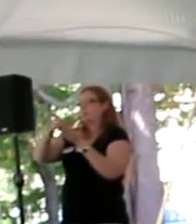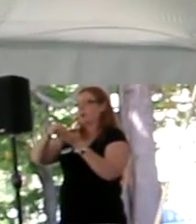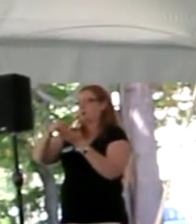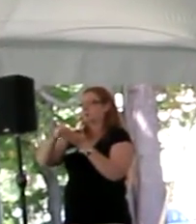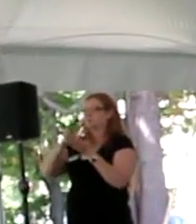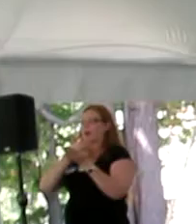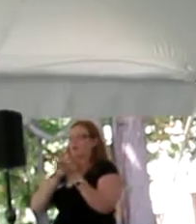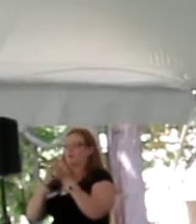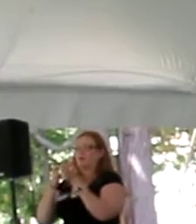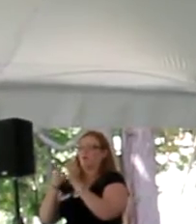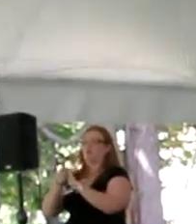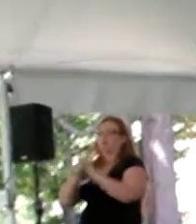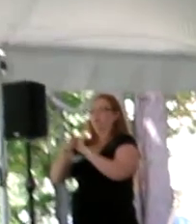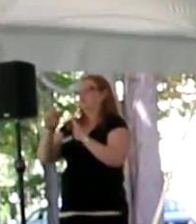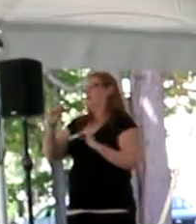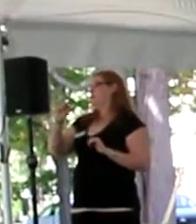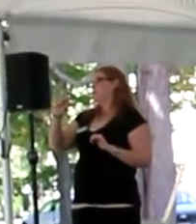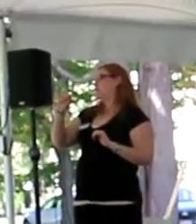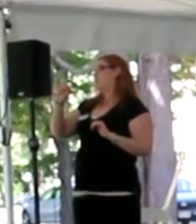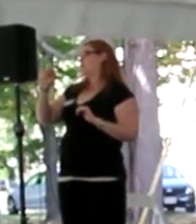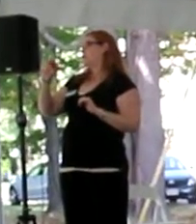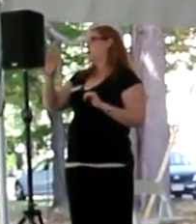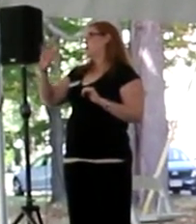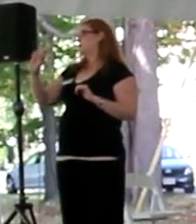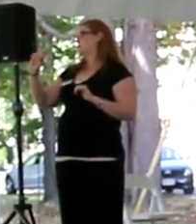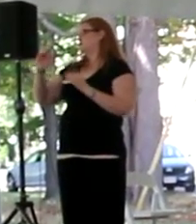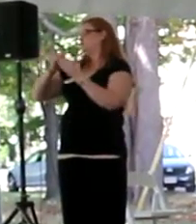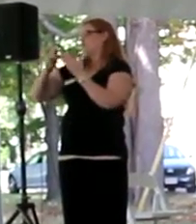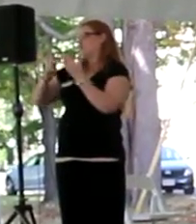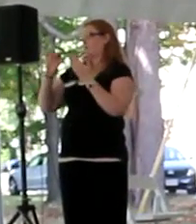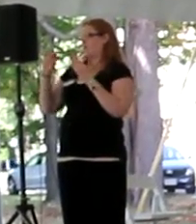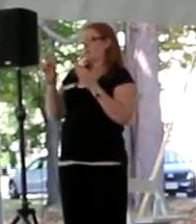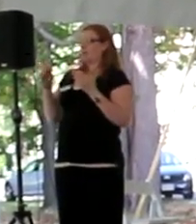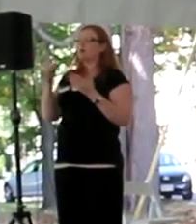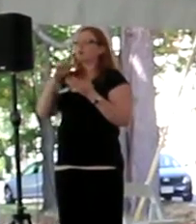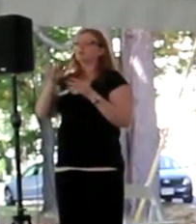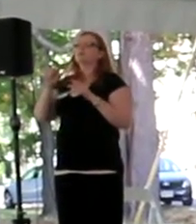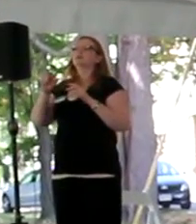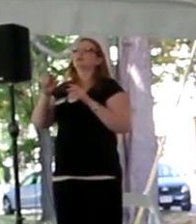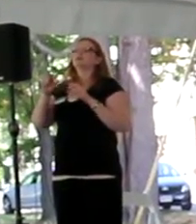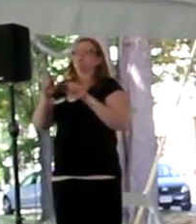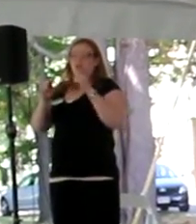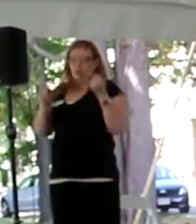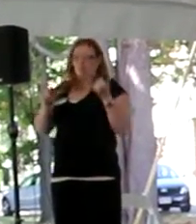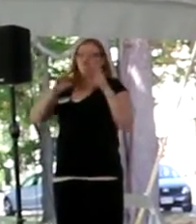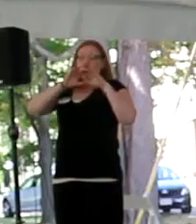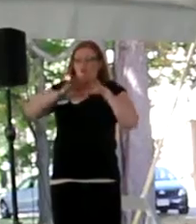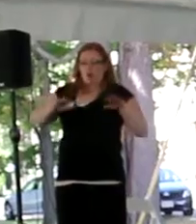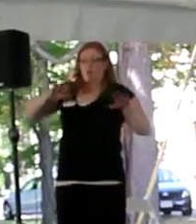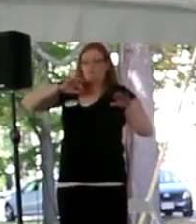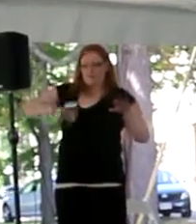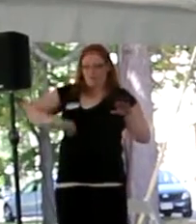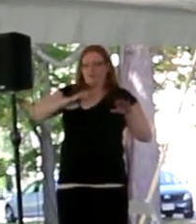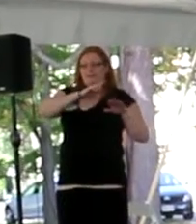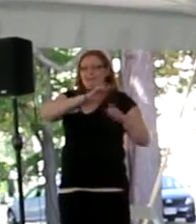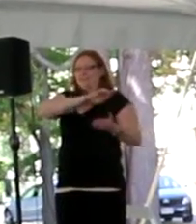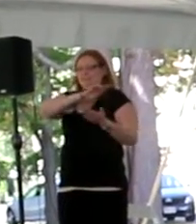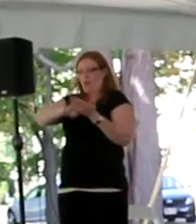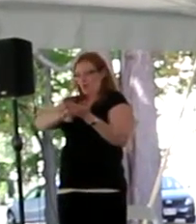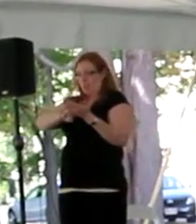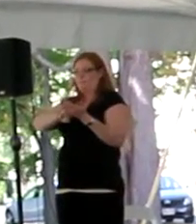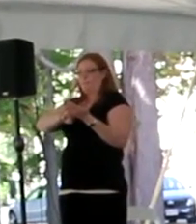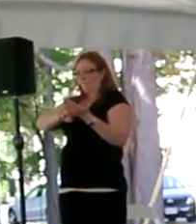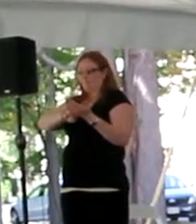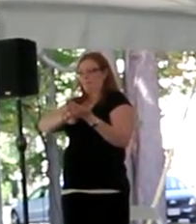our alliance program. And what an alliance is, it's another non-profit organization that signs up to walk with